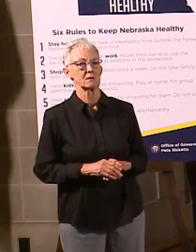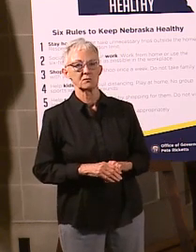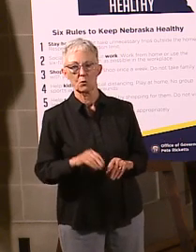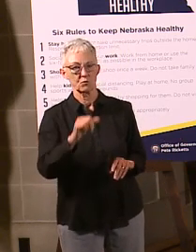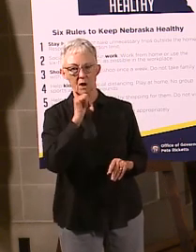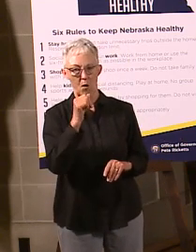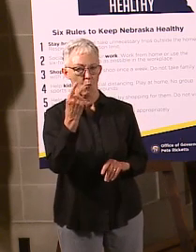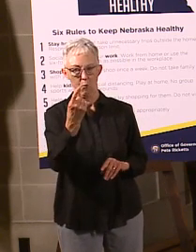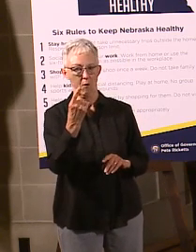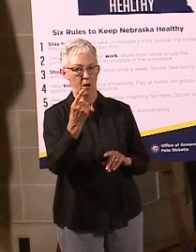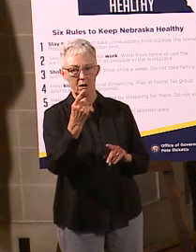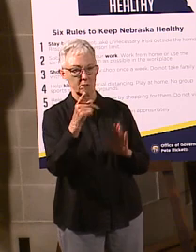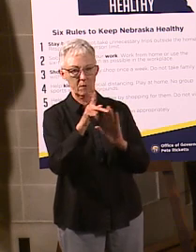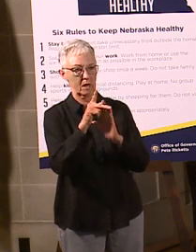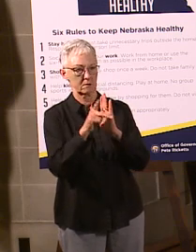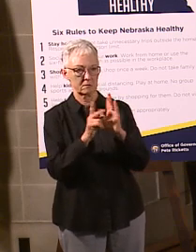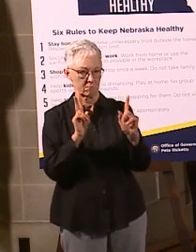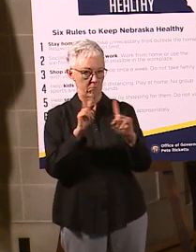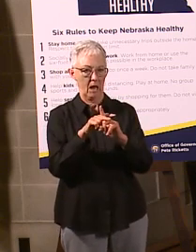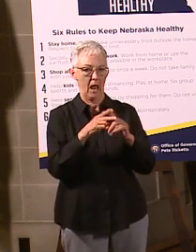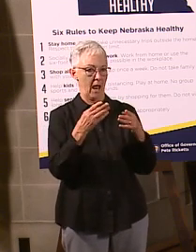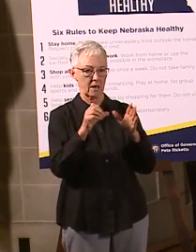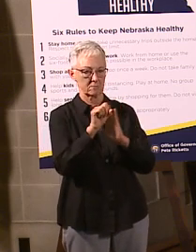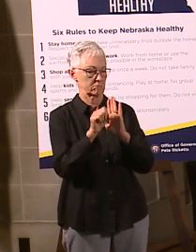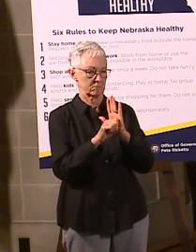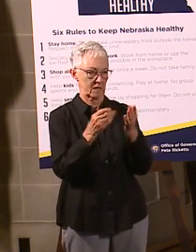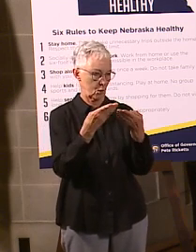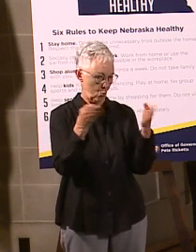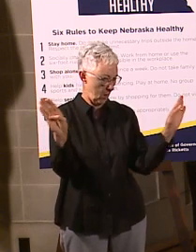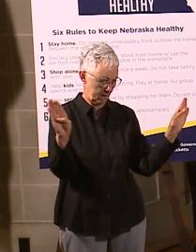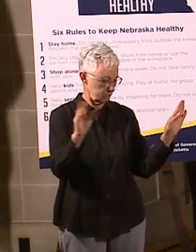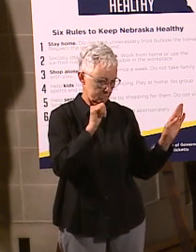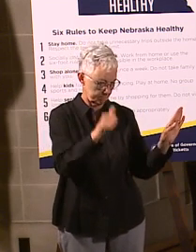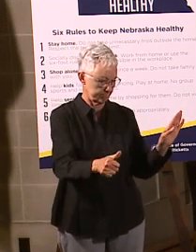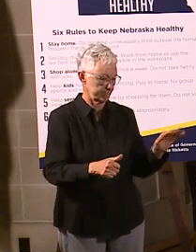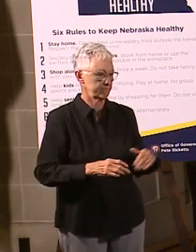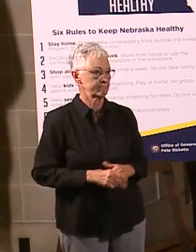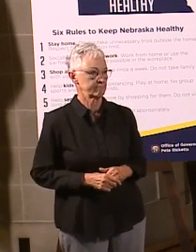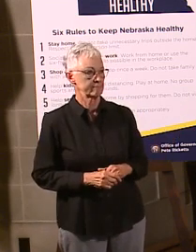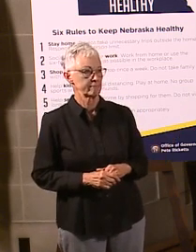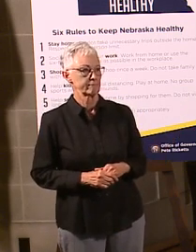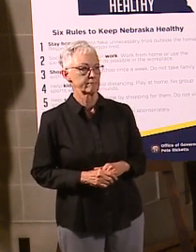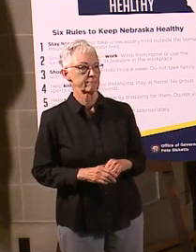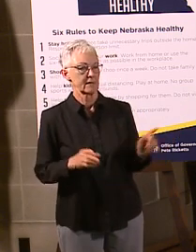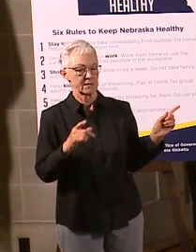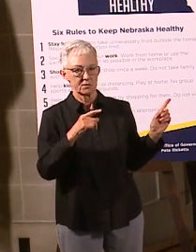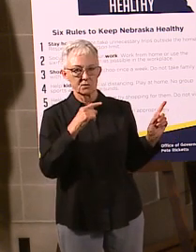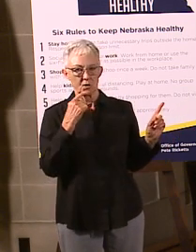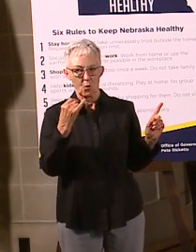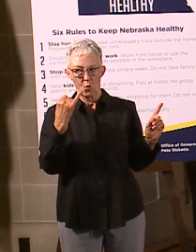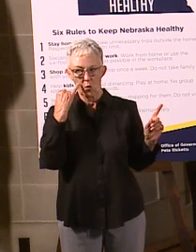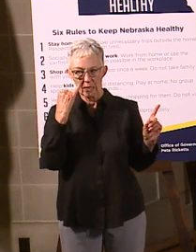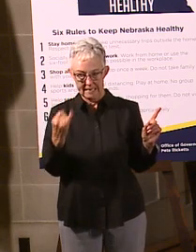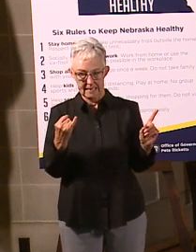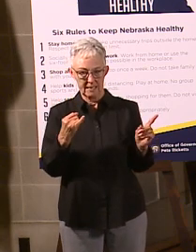what happens if schools are essentially being requested to close or going down that path? And again, the Launch